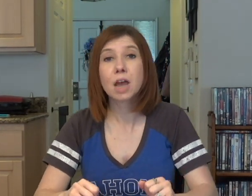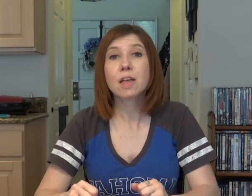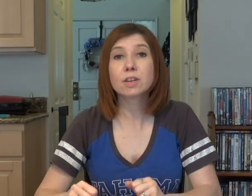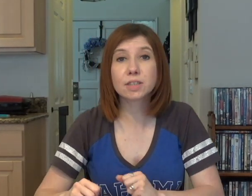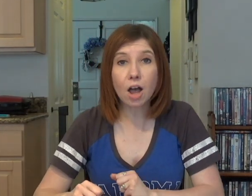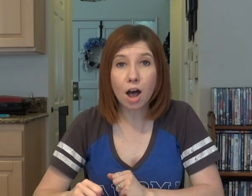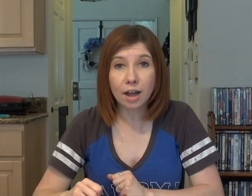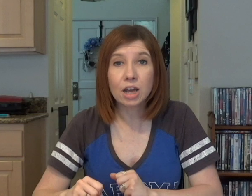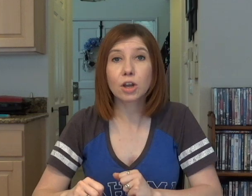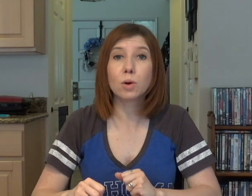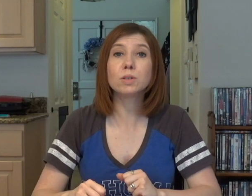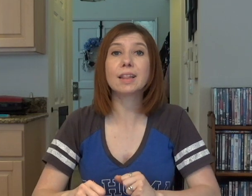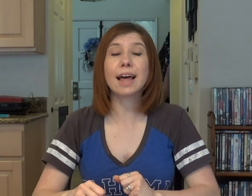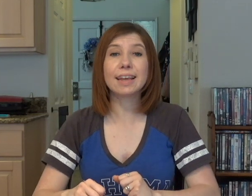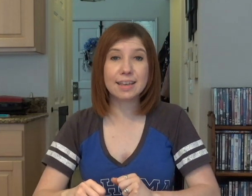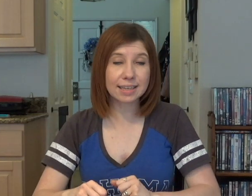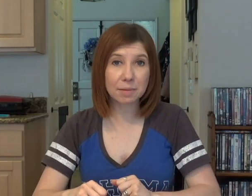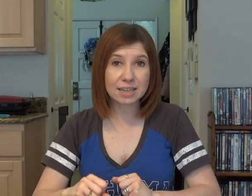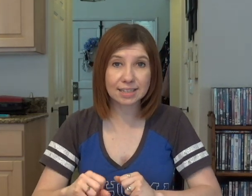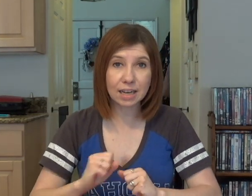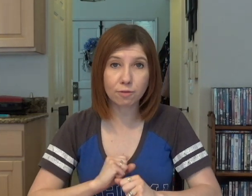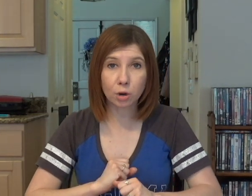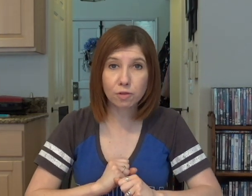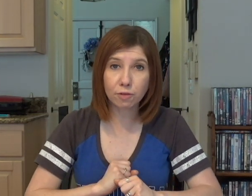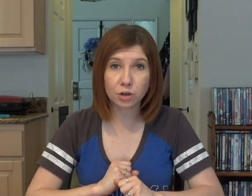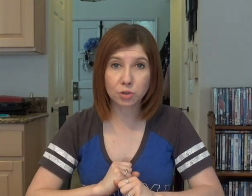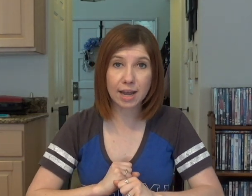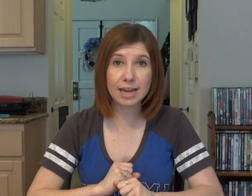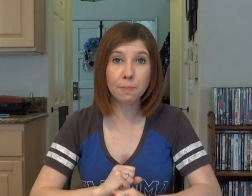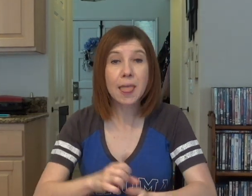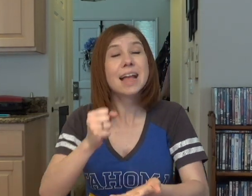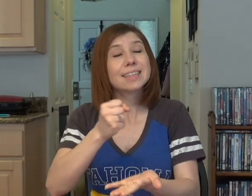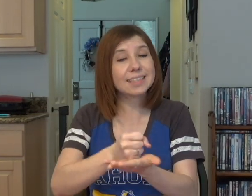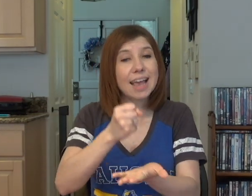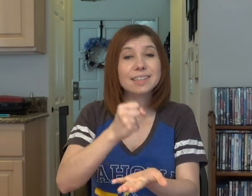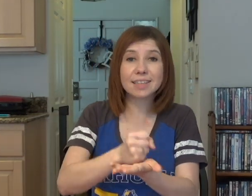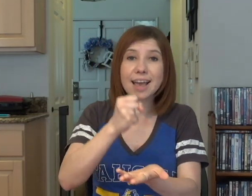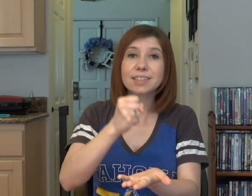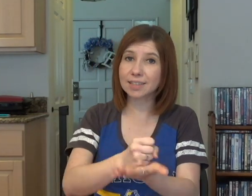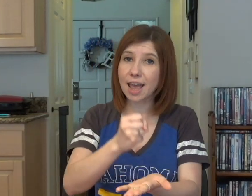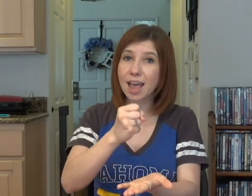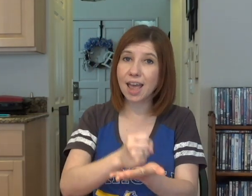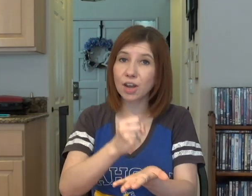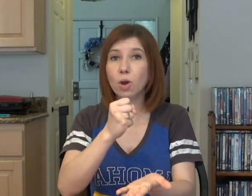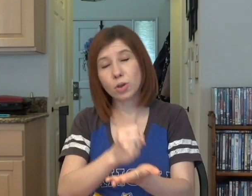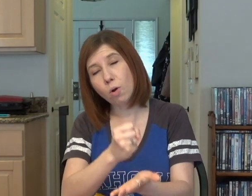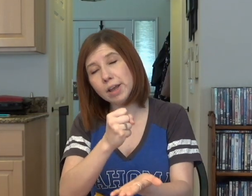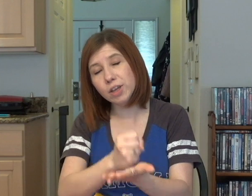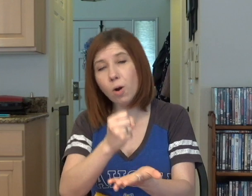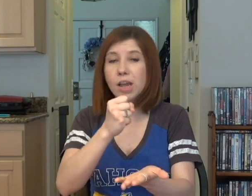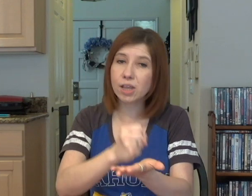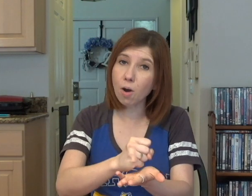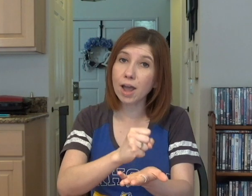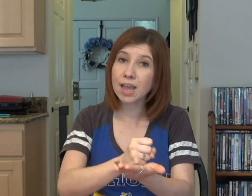The song goes like this. I'm going to sing it for you first. Ready? Say, say, say, no, yoi, yoi, yoi,